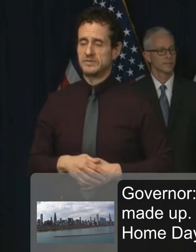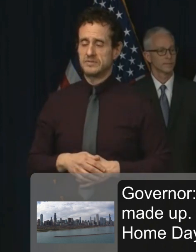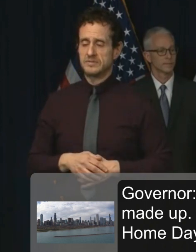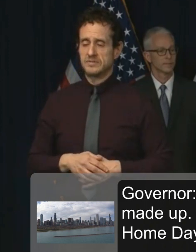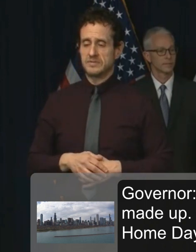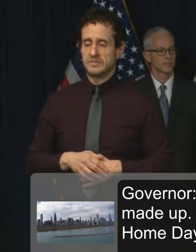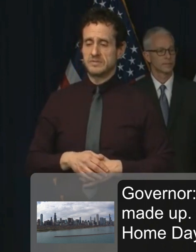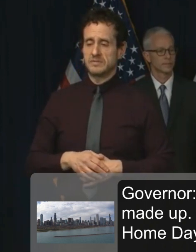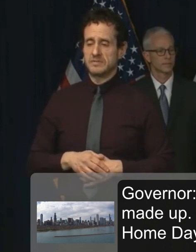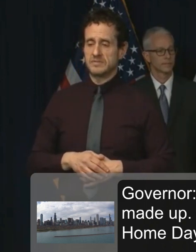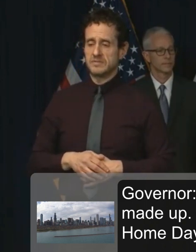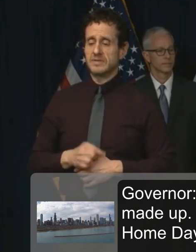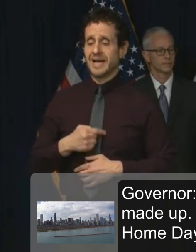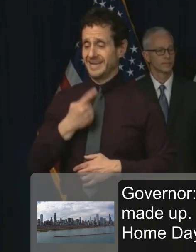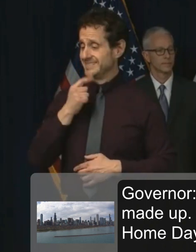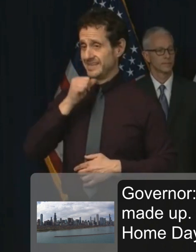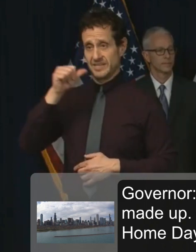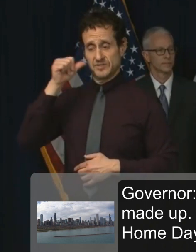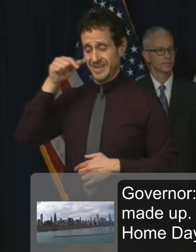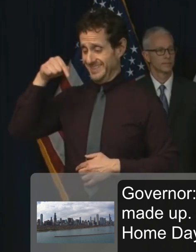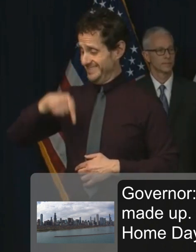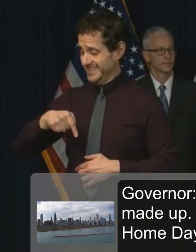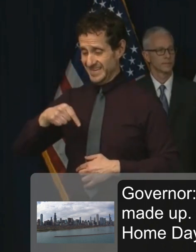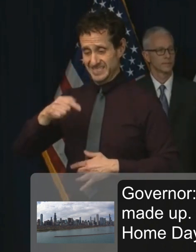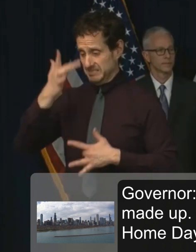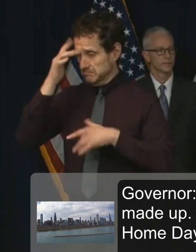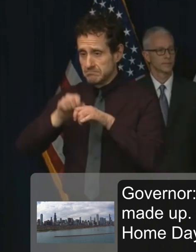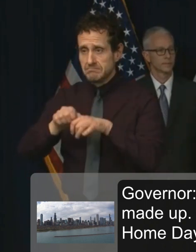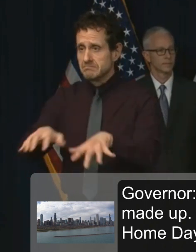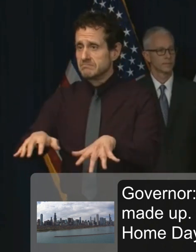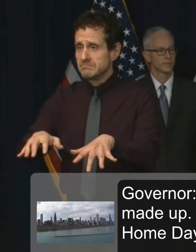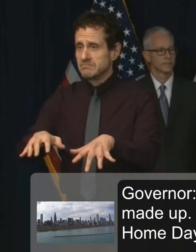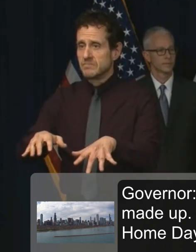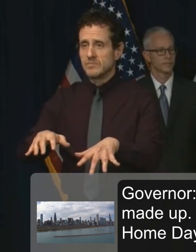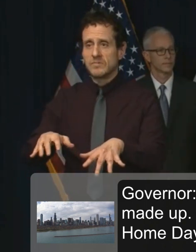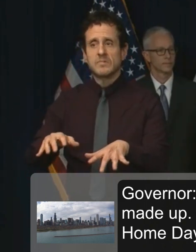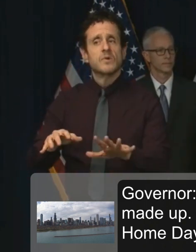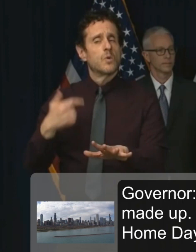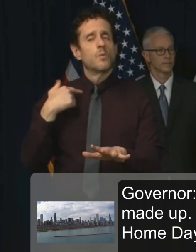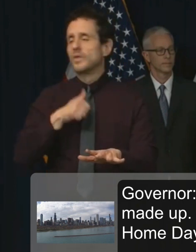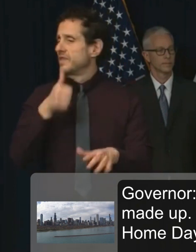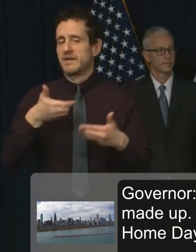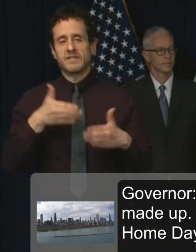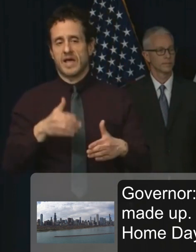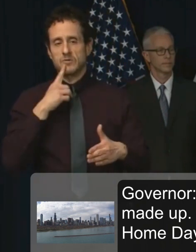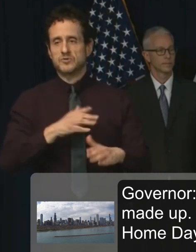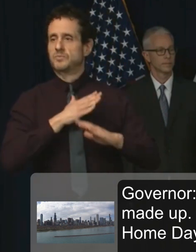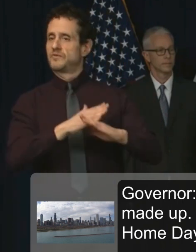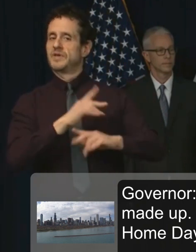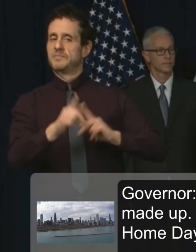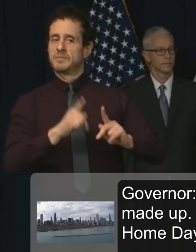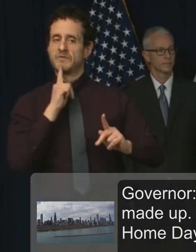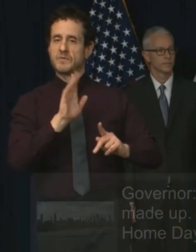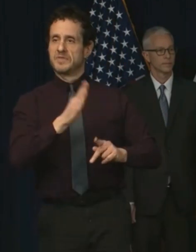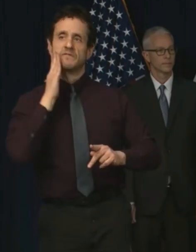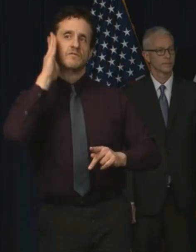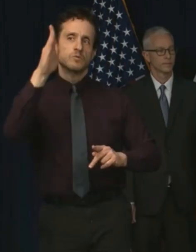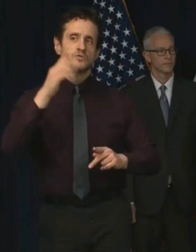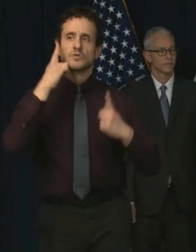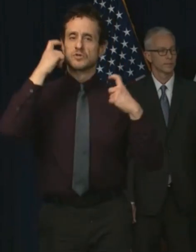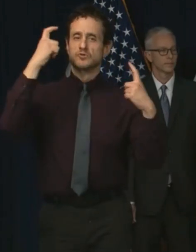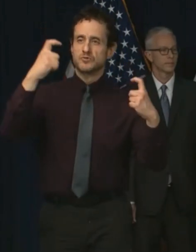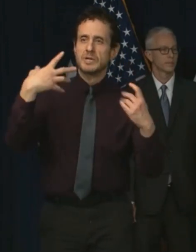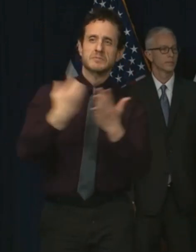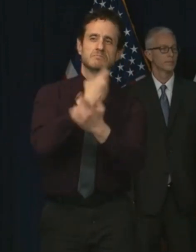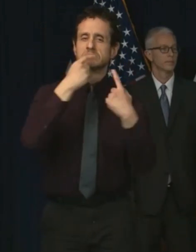yesterday, we will not allow this crisis to stand in the way of our children's future and their dreams. And I'd like to once again express